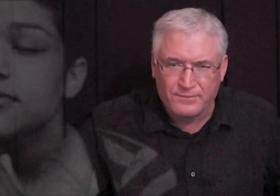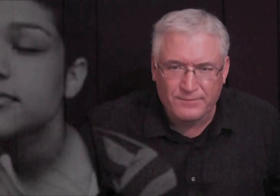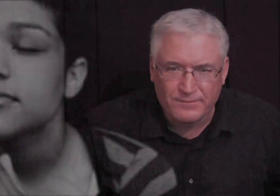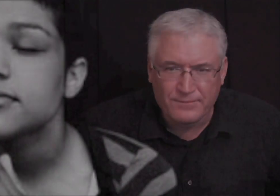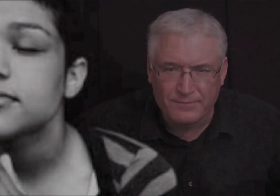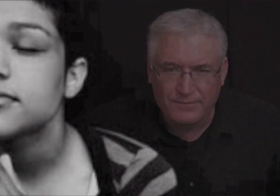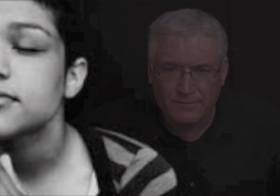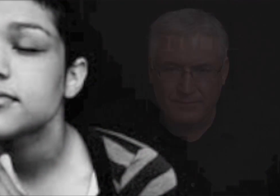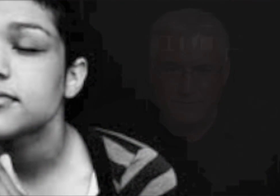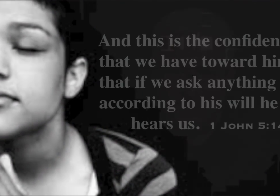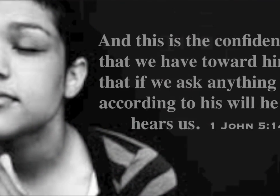us.